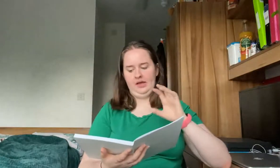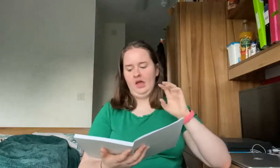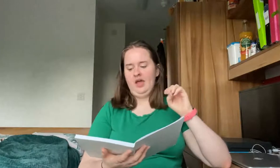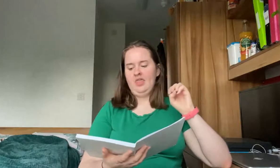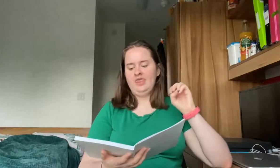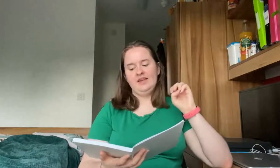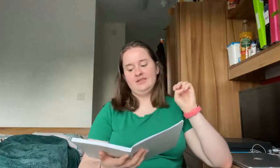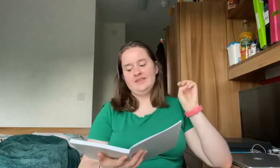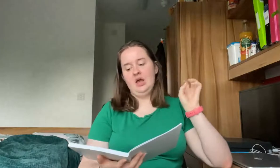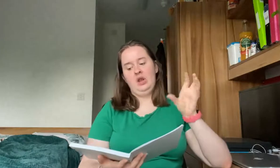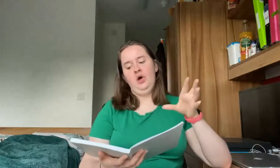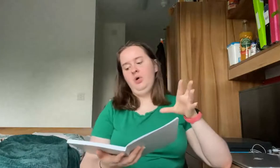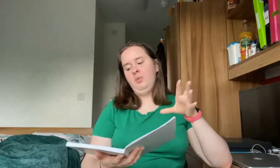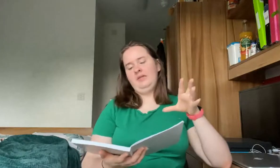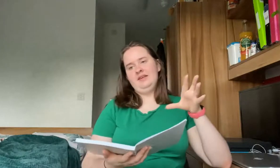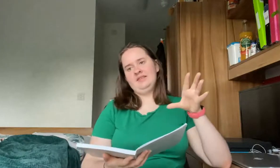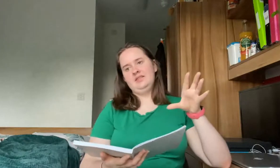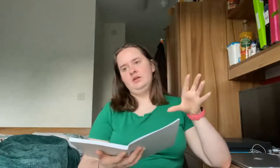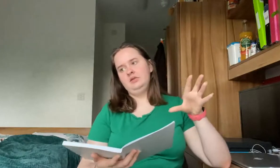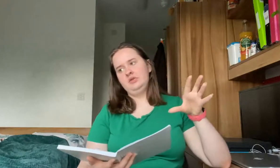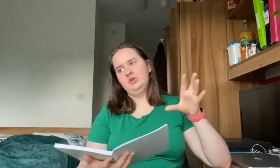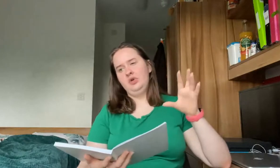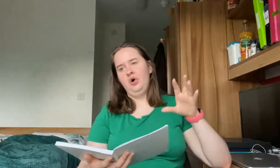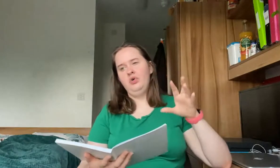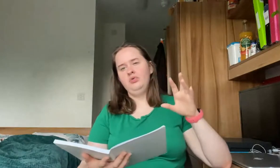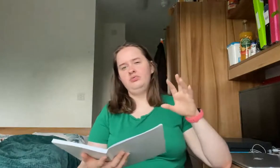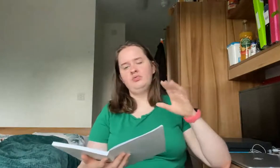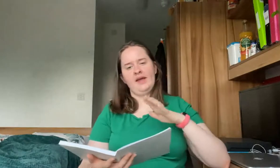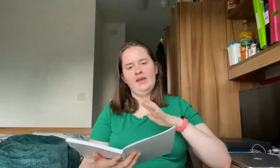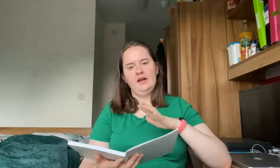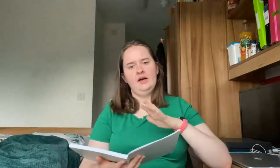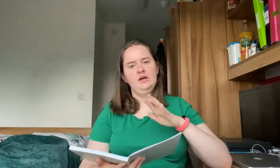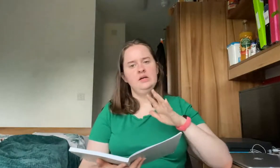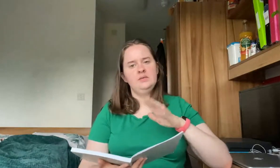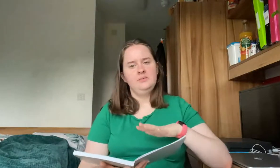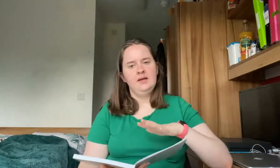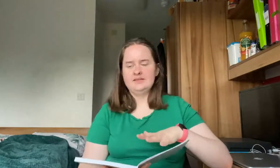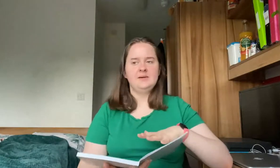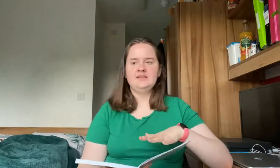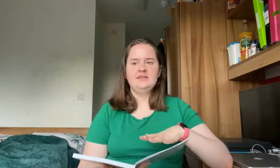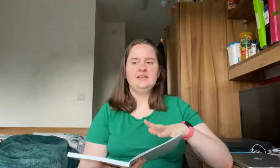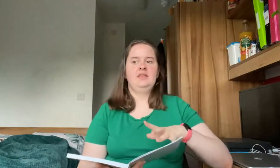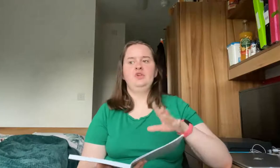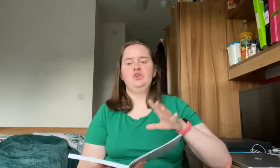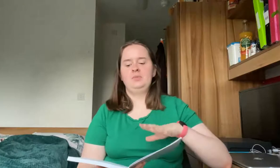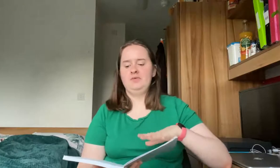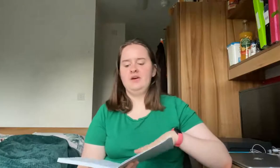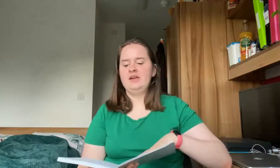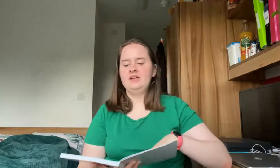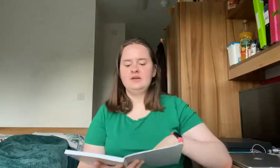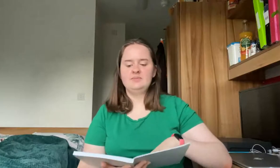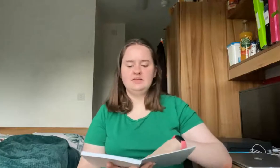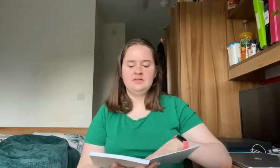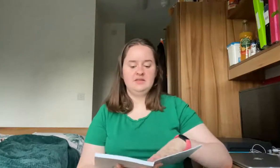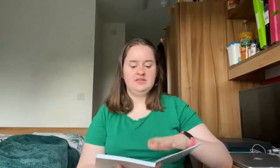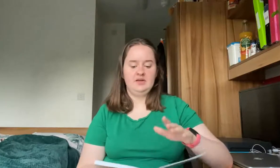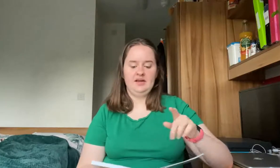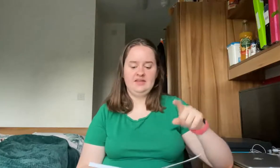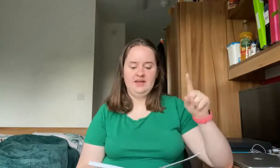there is a lot where it's not regular expenses like they're not going to be regular expenses so like I said